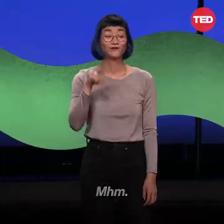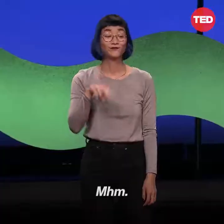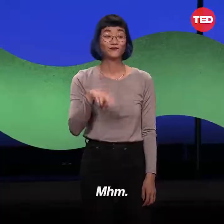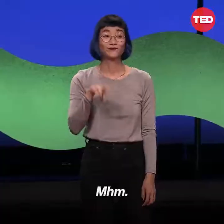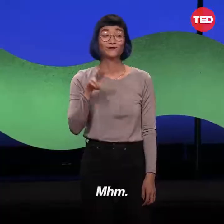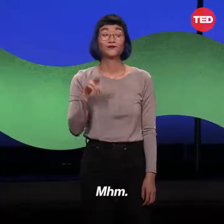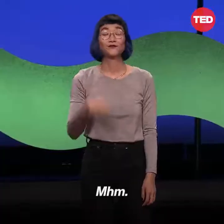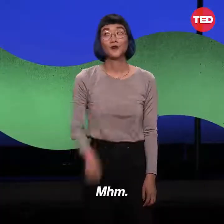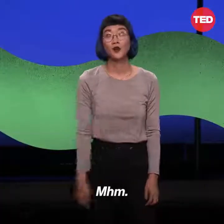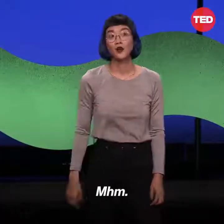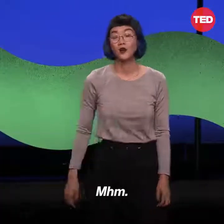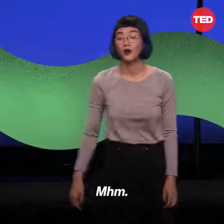Mm-hmm.